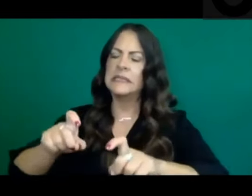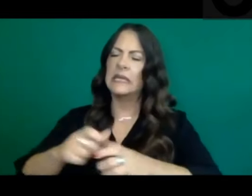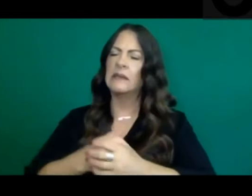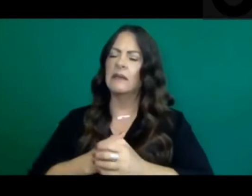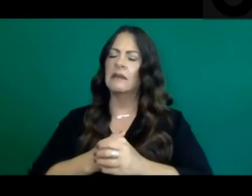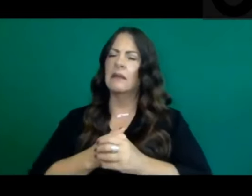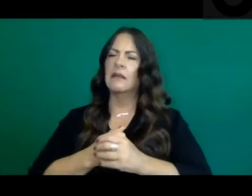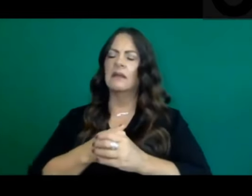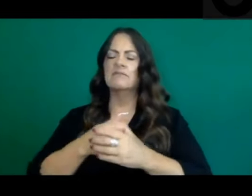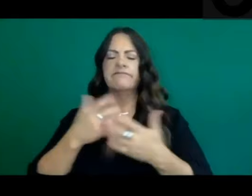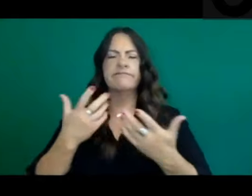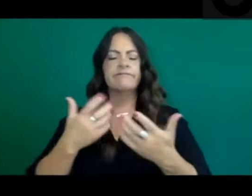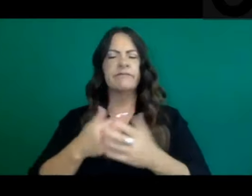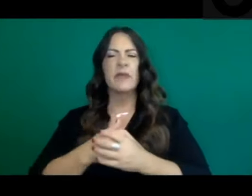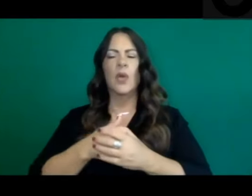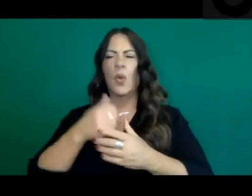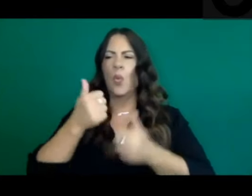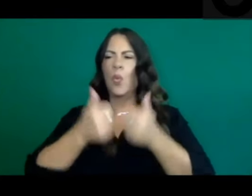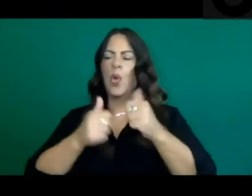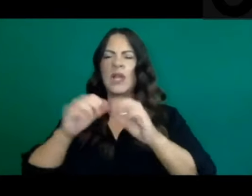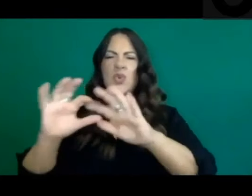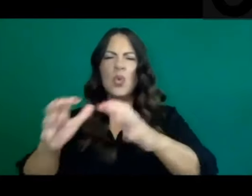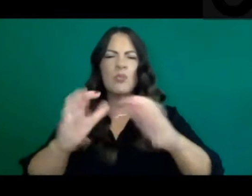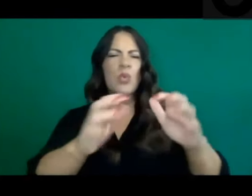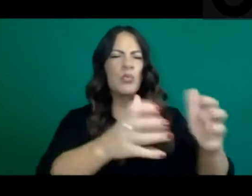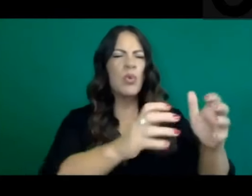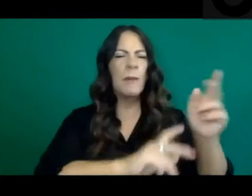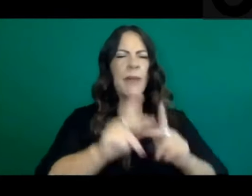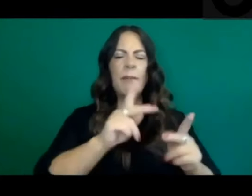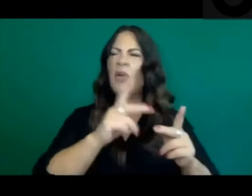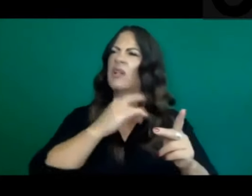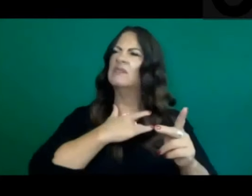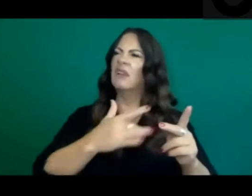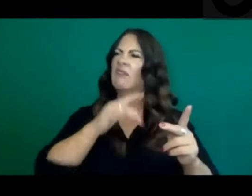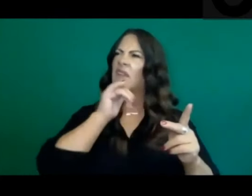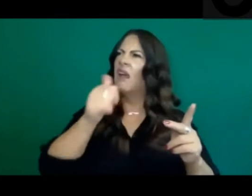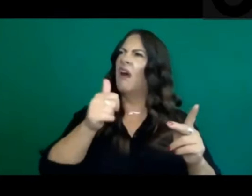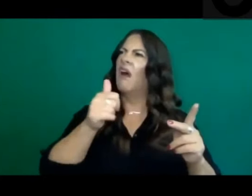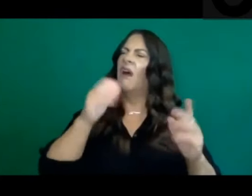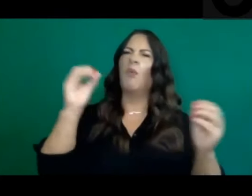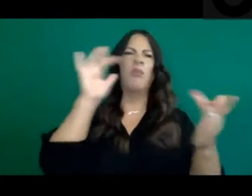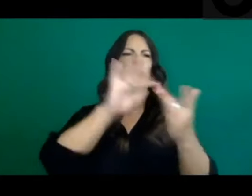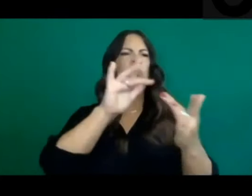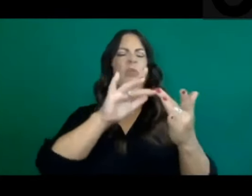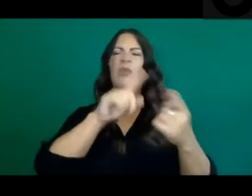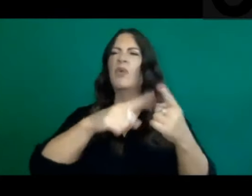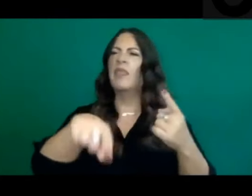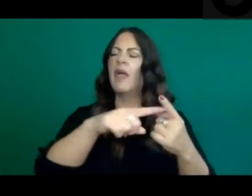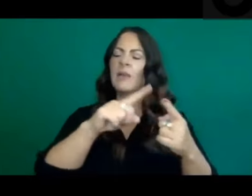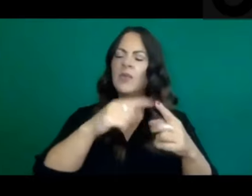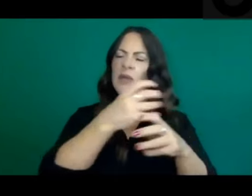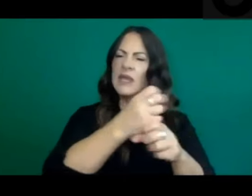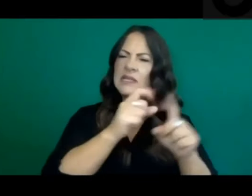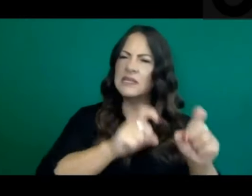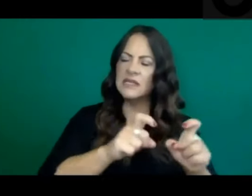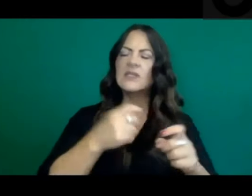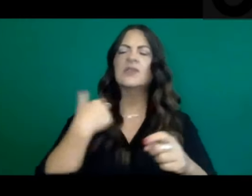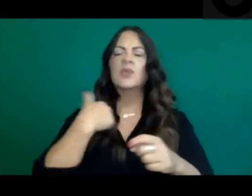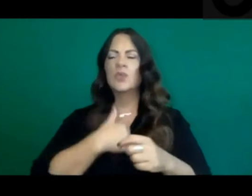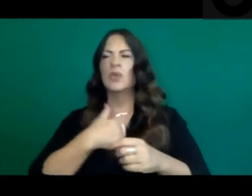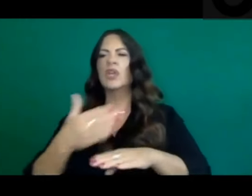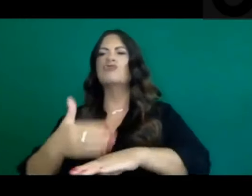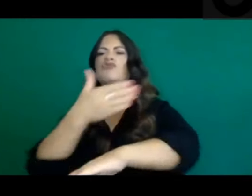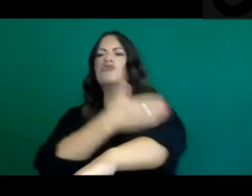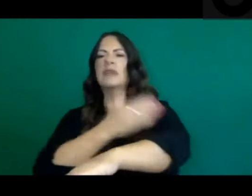near finalizing a competitive RFP request for proposals to increase our